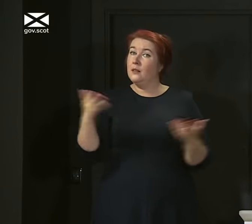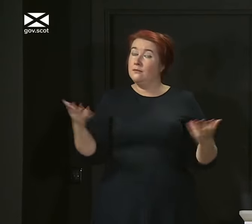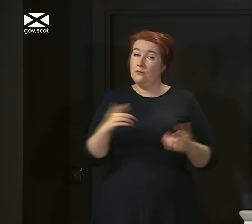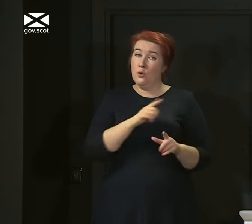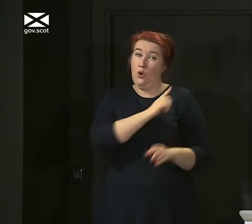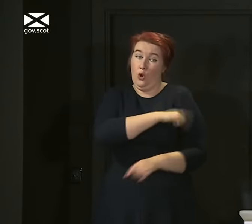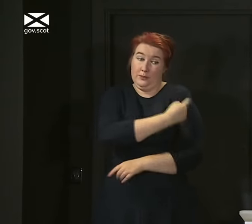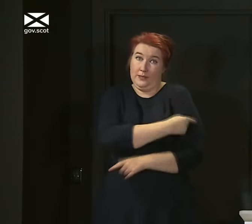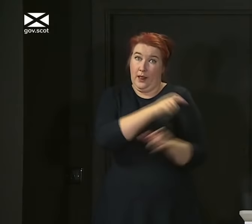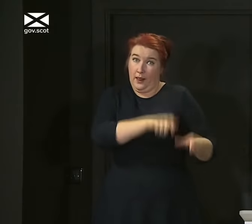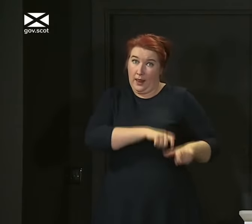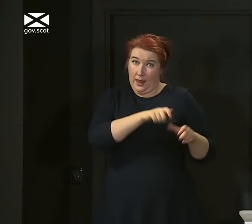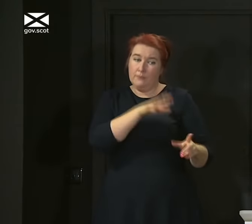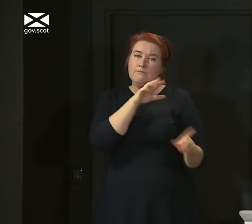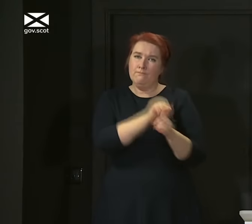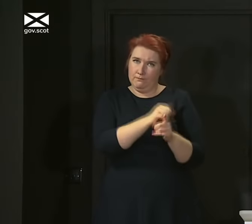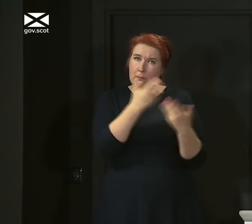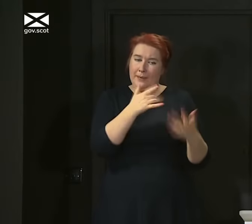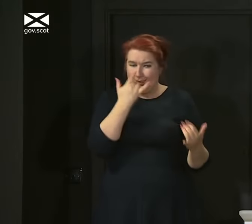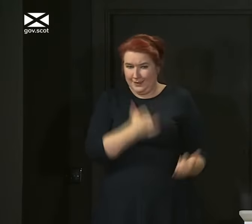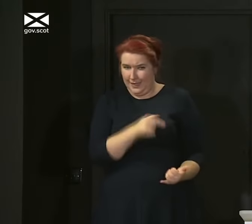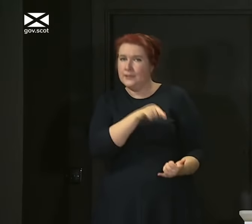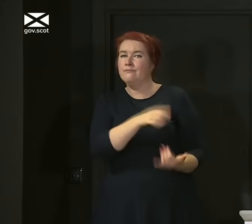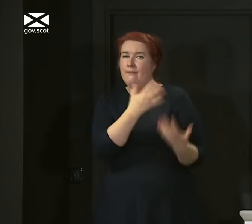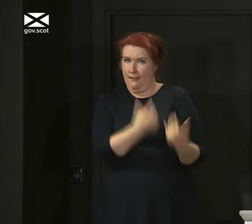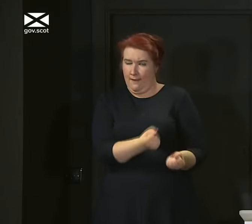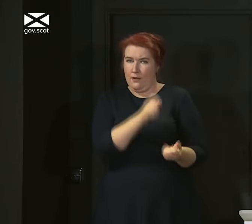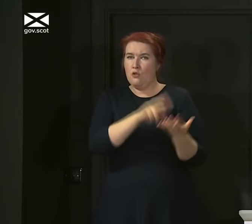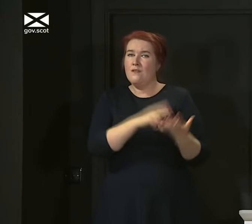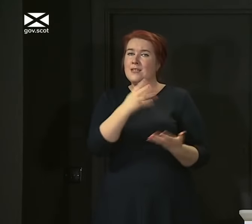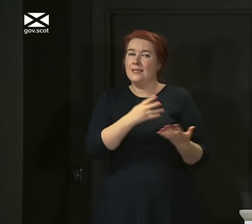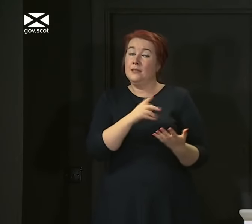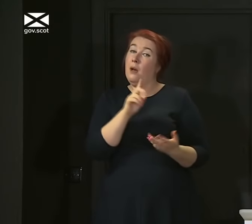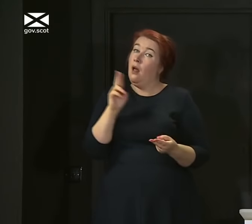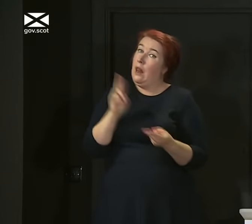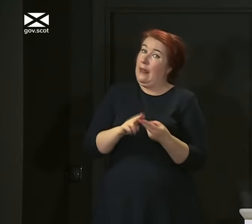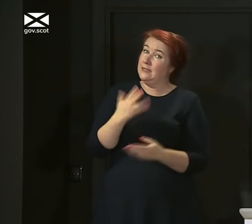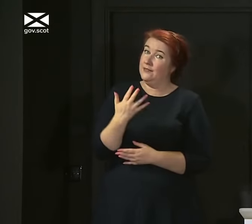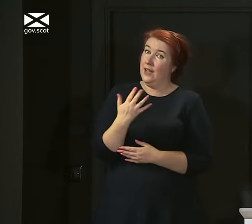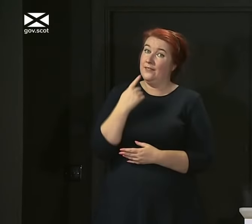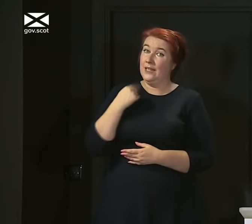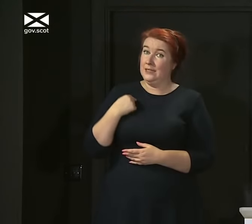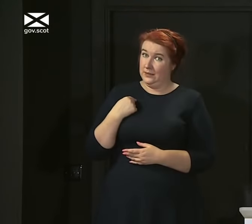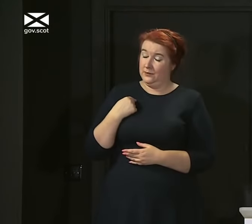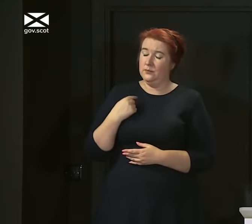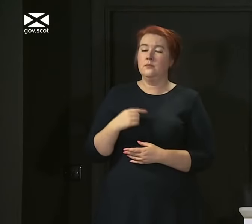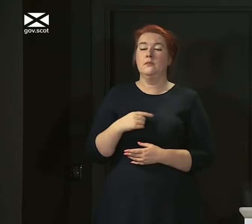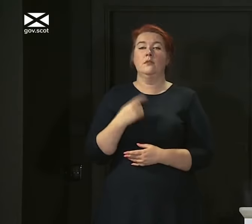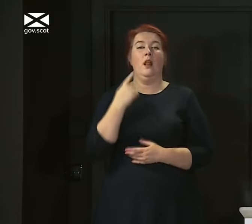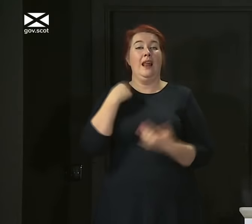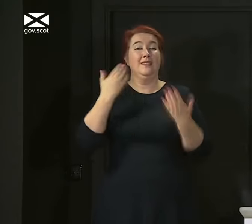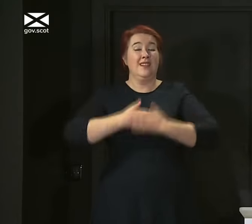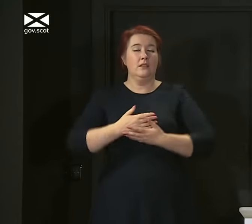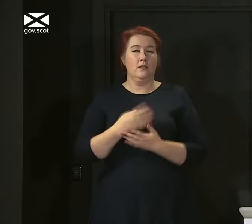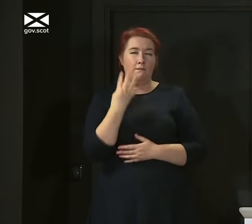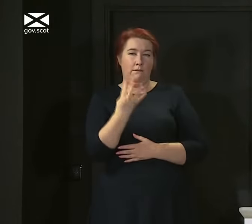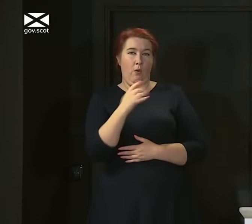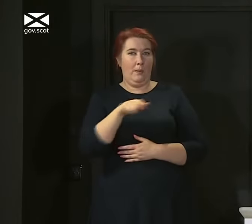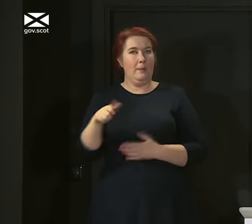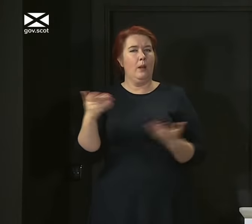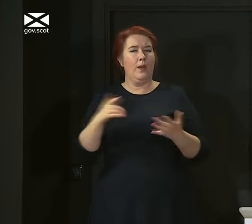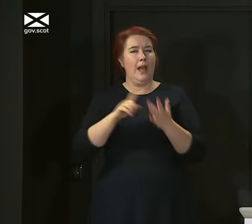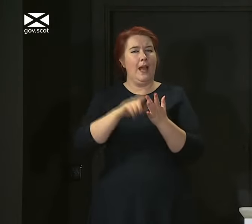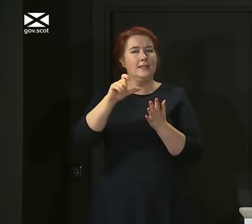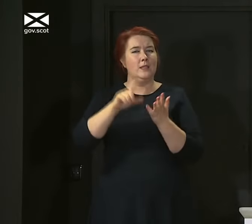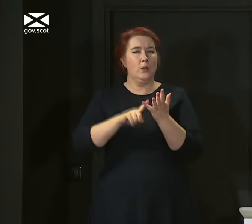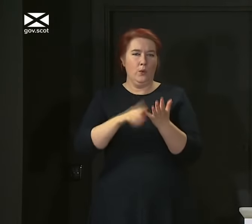in hospital with confirmed COVID, which is five fewer than yesterday. And a total of four people last night were in intensive care with confirmed